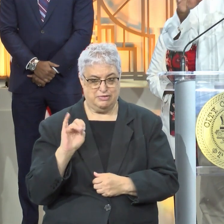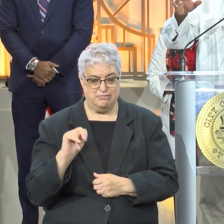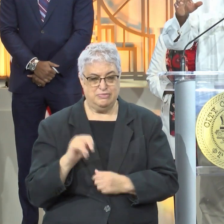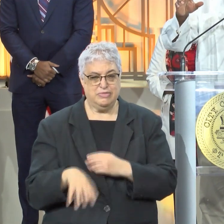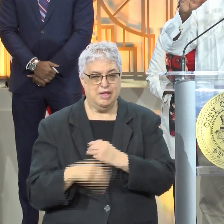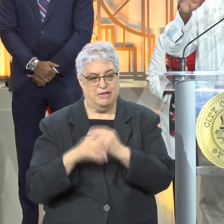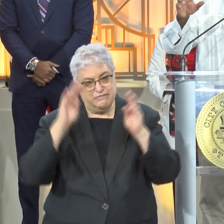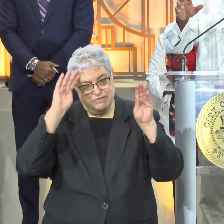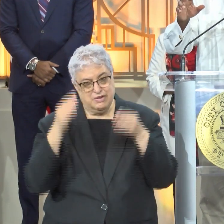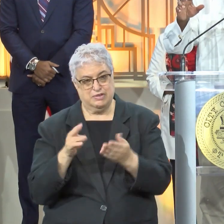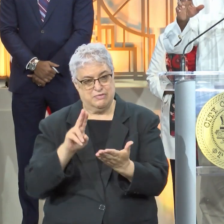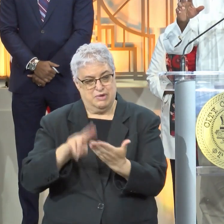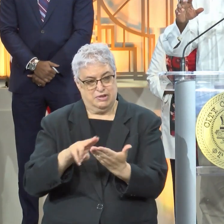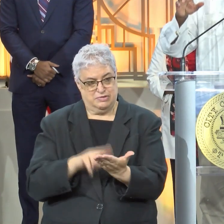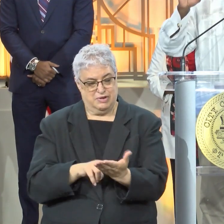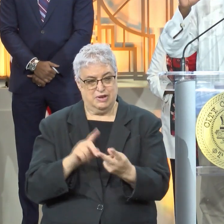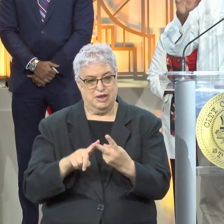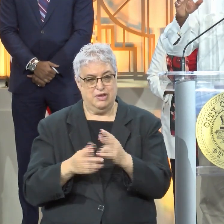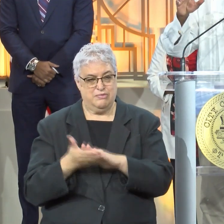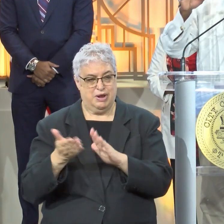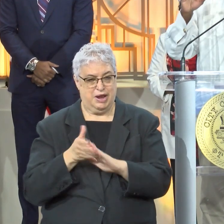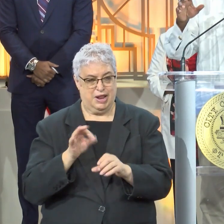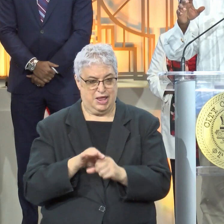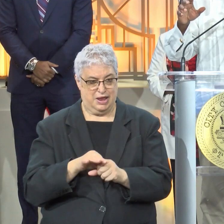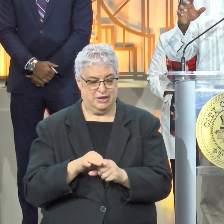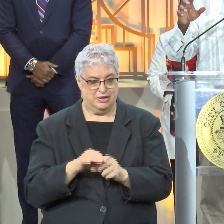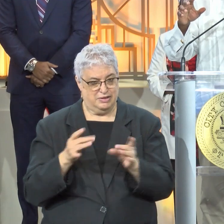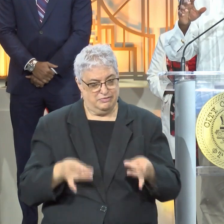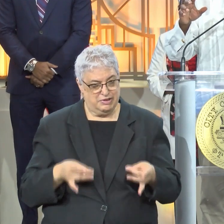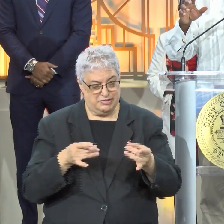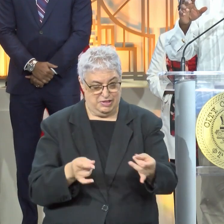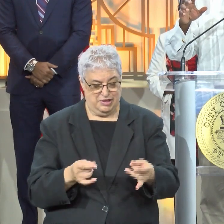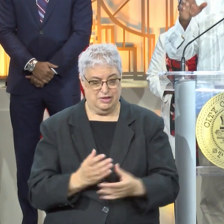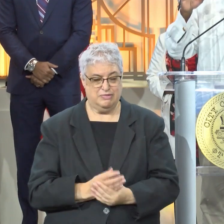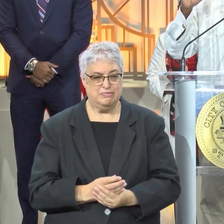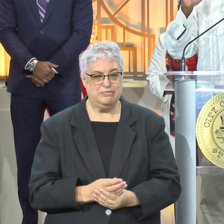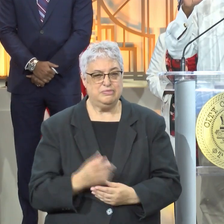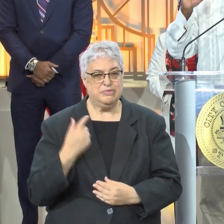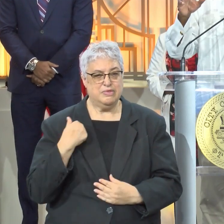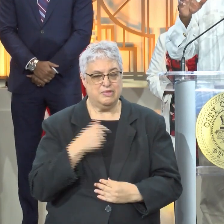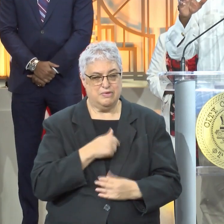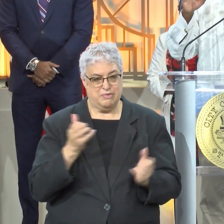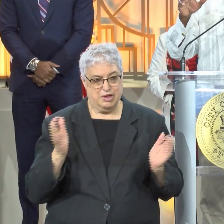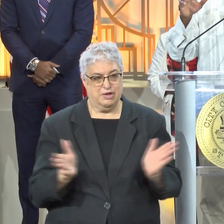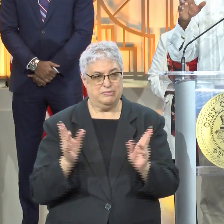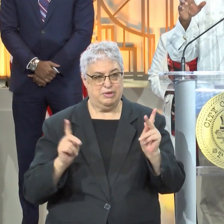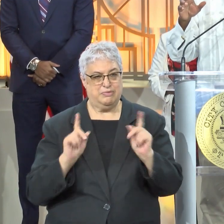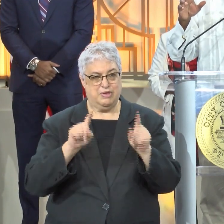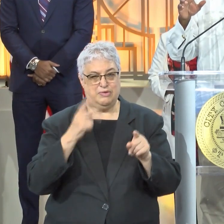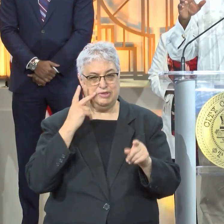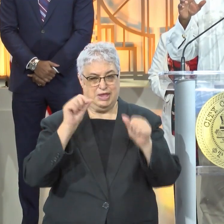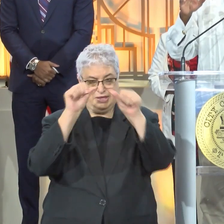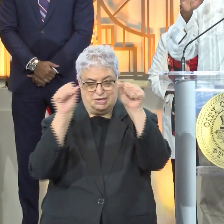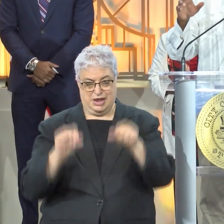more of a focus on registration and running elections as efficiently as possible. If we were going to encourage people to go and see a